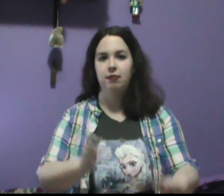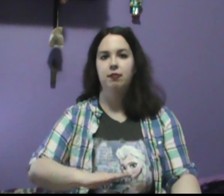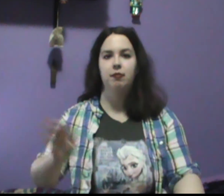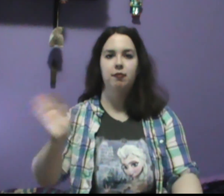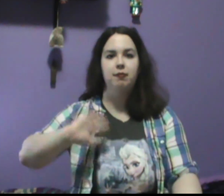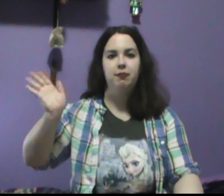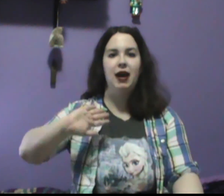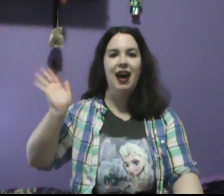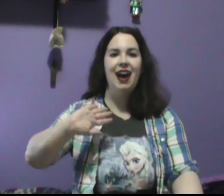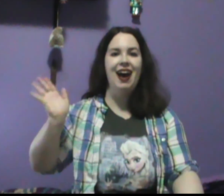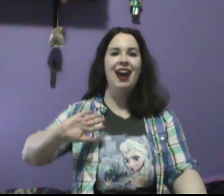Bye!